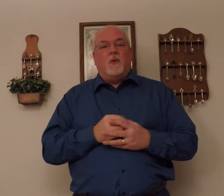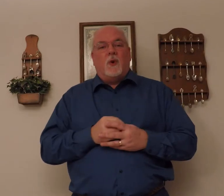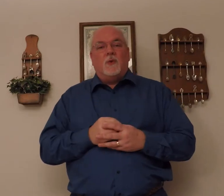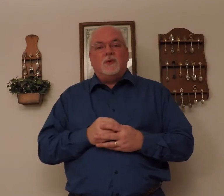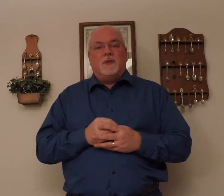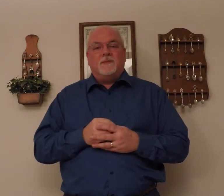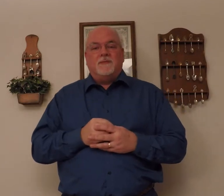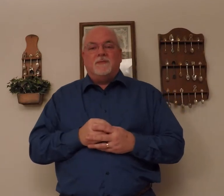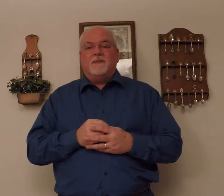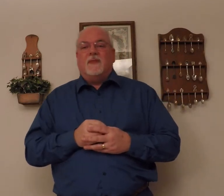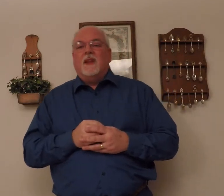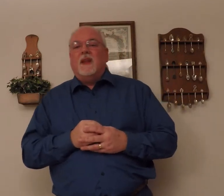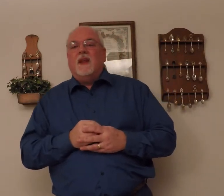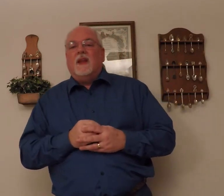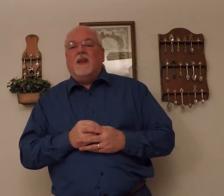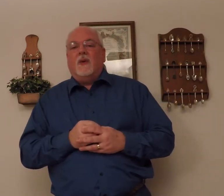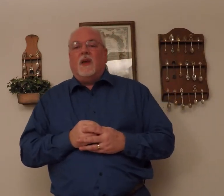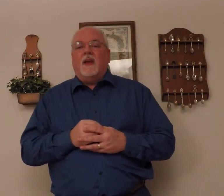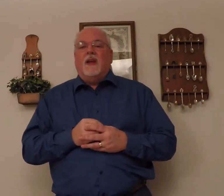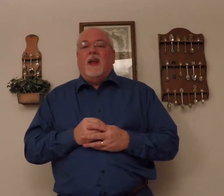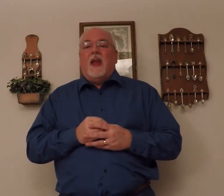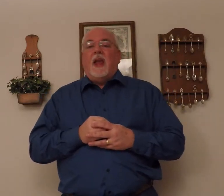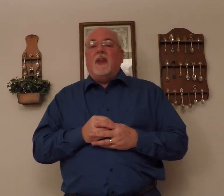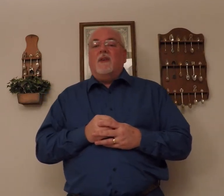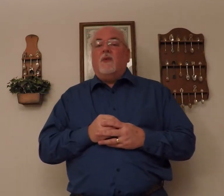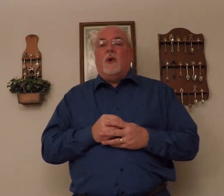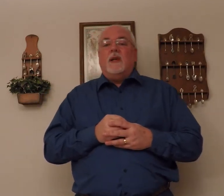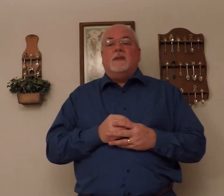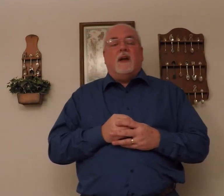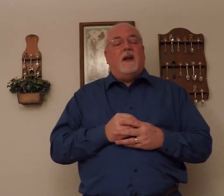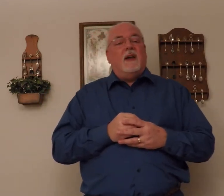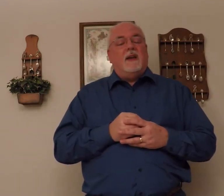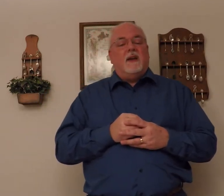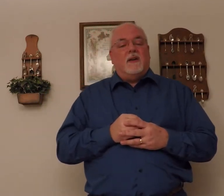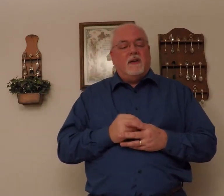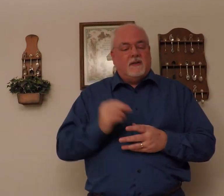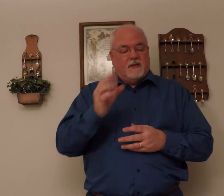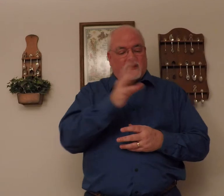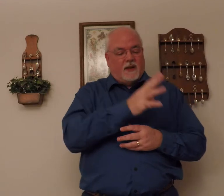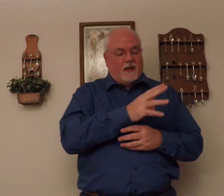rose. Okay. And the voice I hear. And.